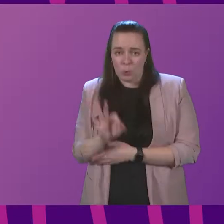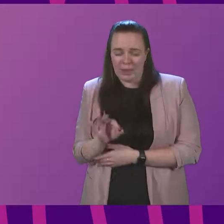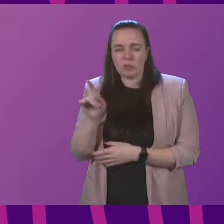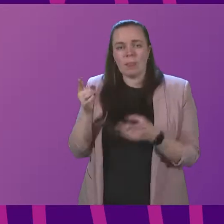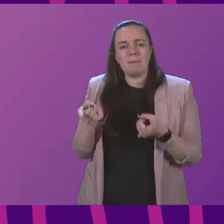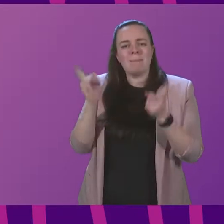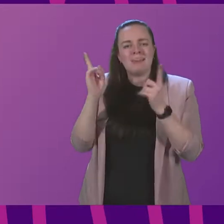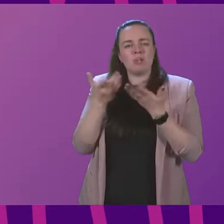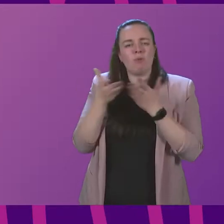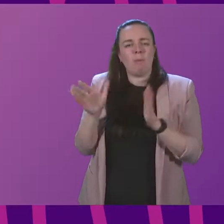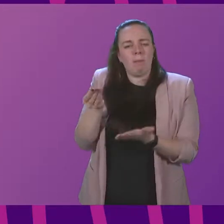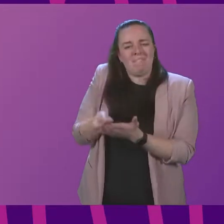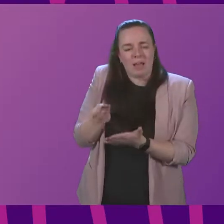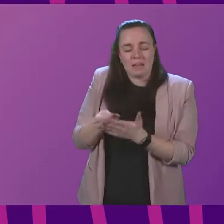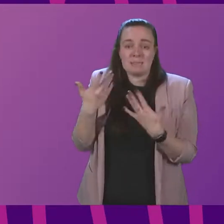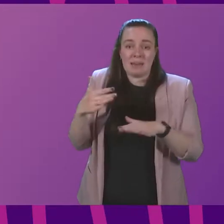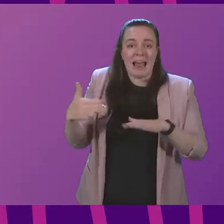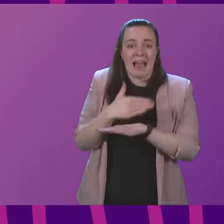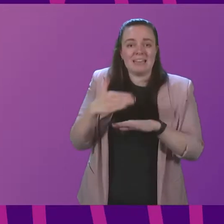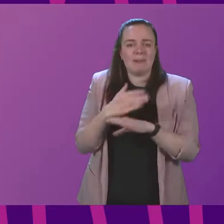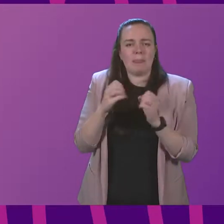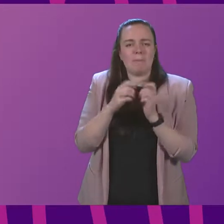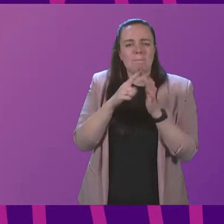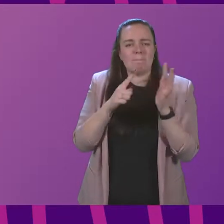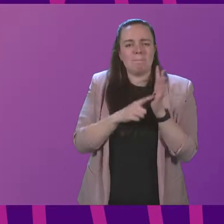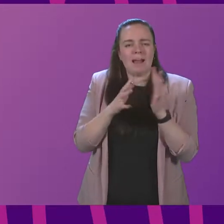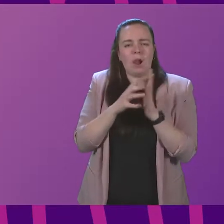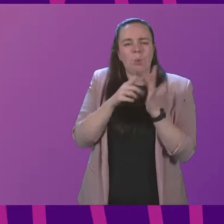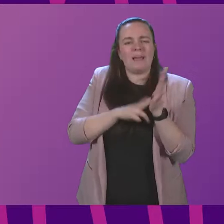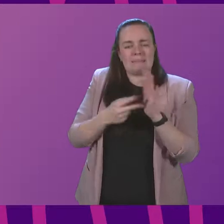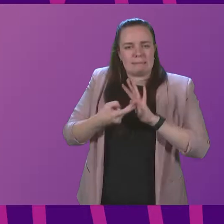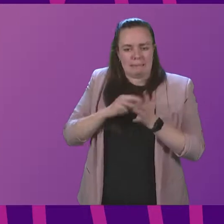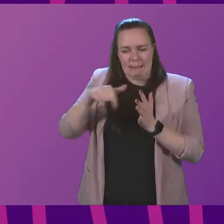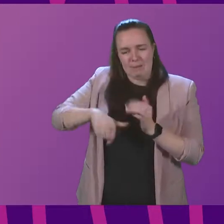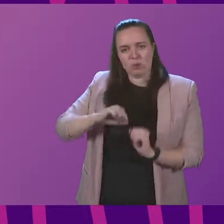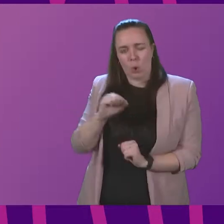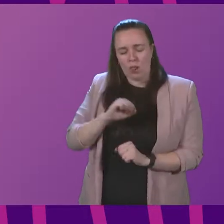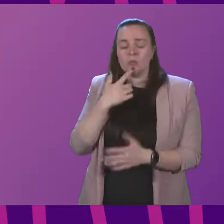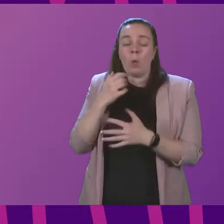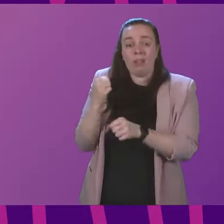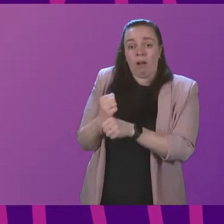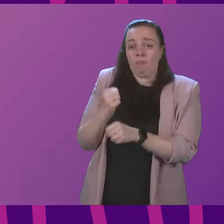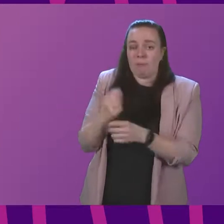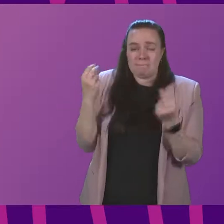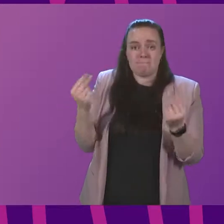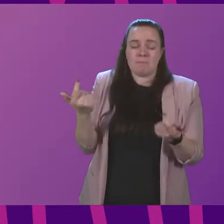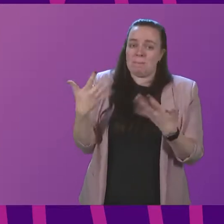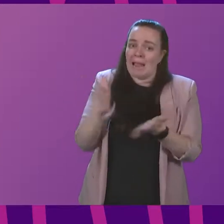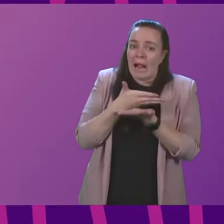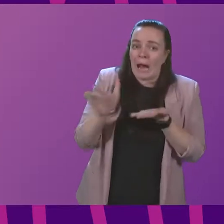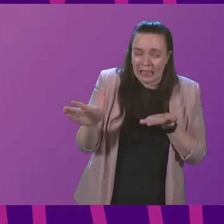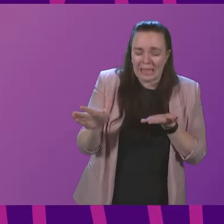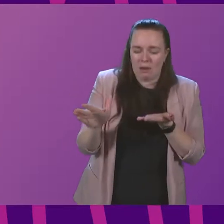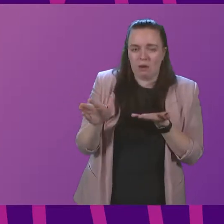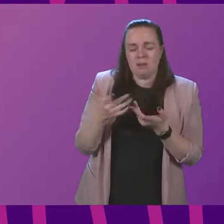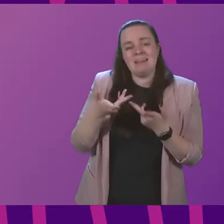Minister for Public Finance has activated the Bellwind scheme in Scotland. So, the Scottish Government immediately has made clear that